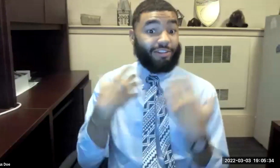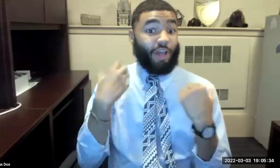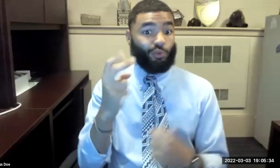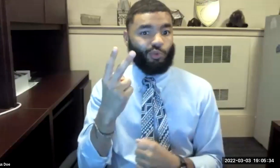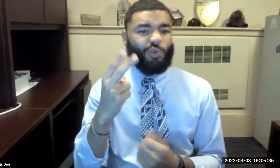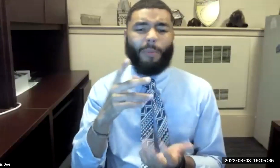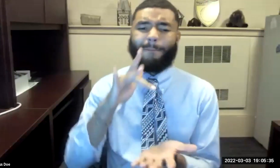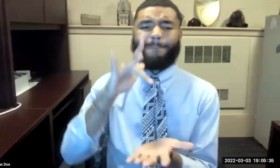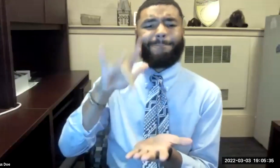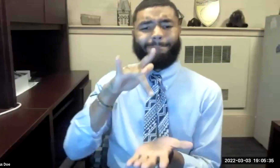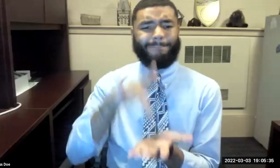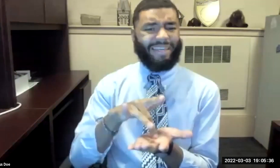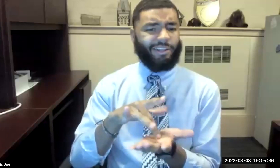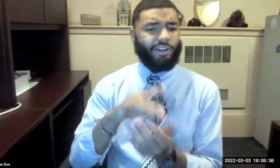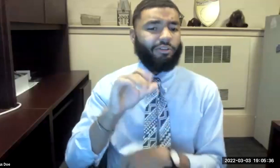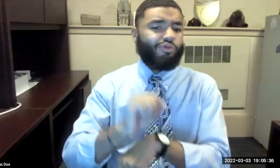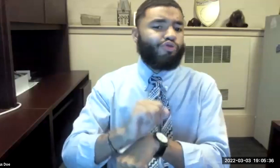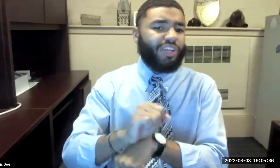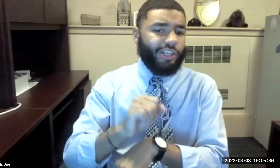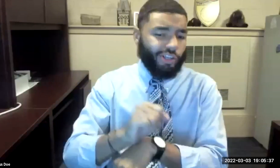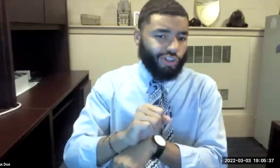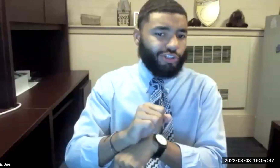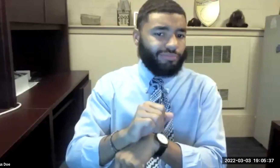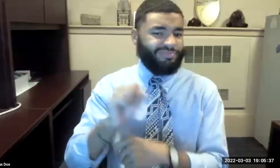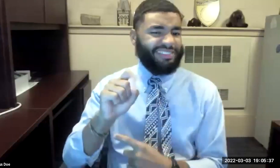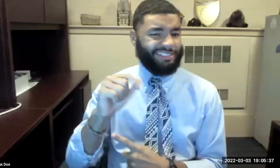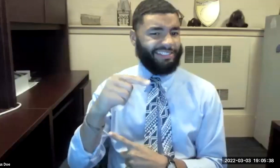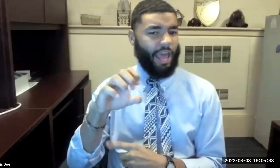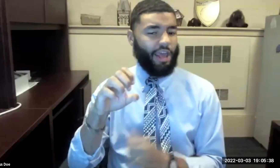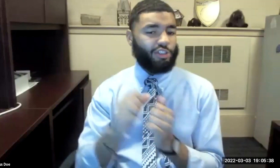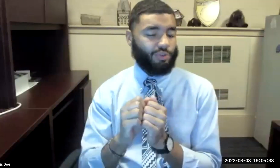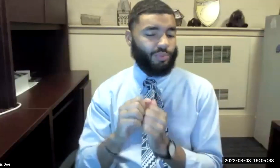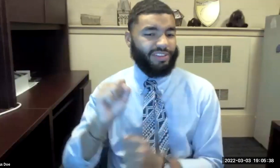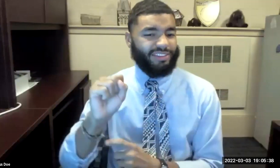Rashid. And then the second part was mid career stage.